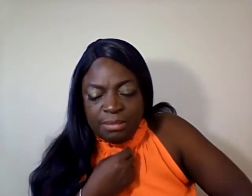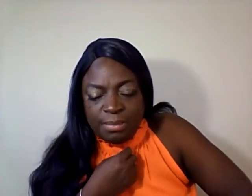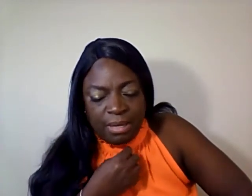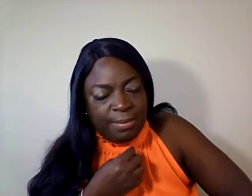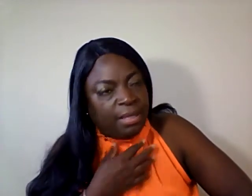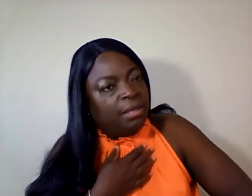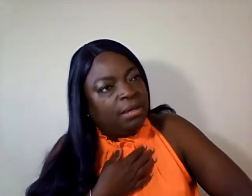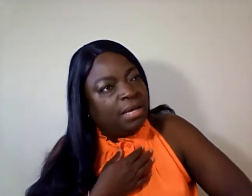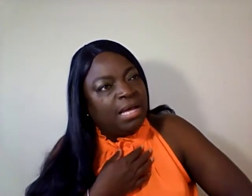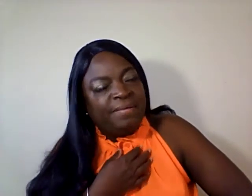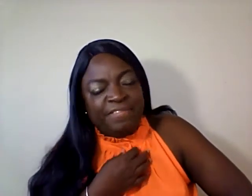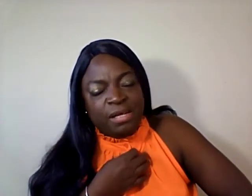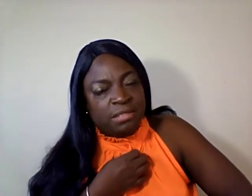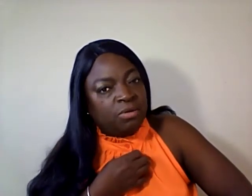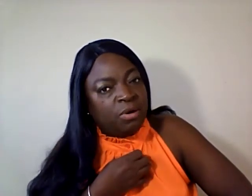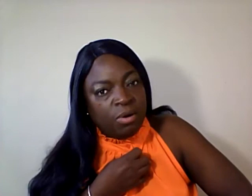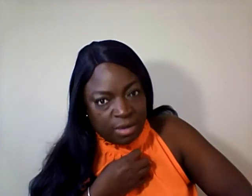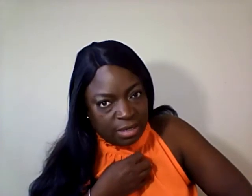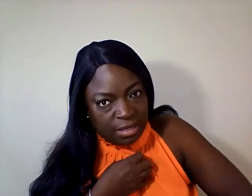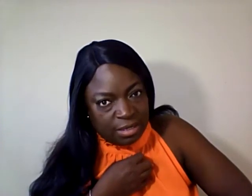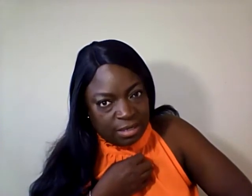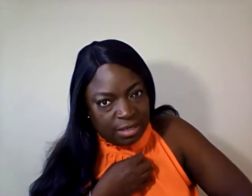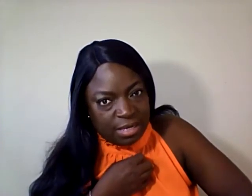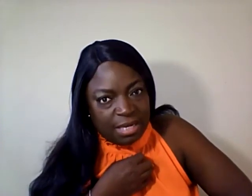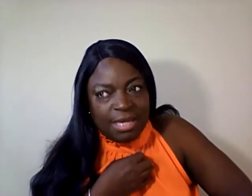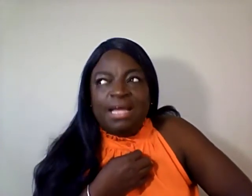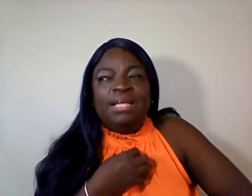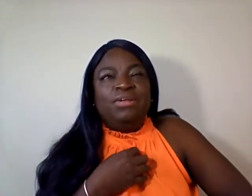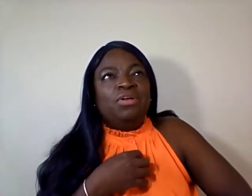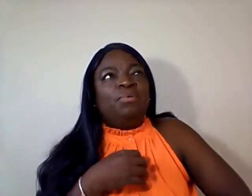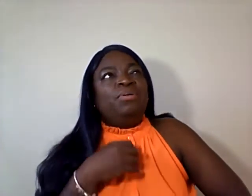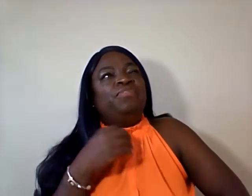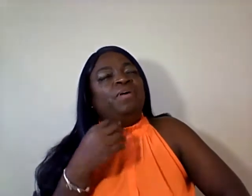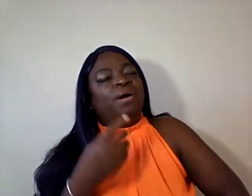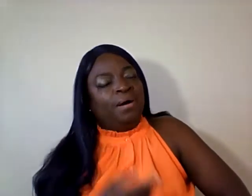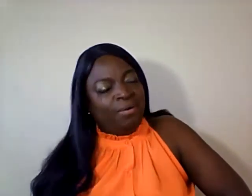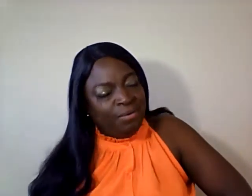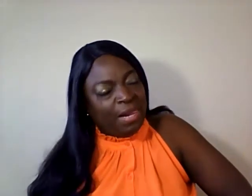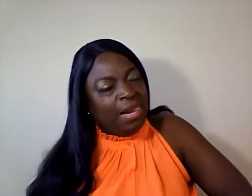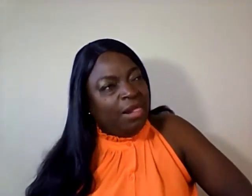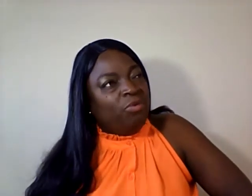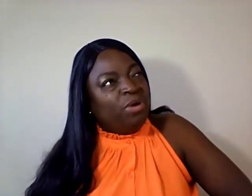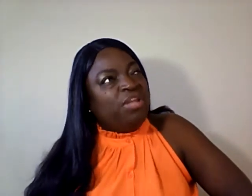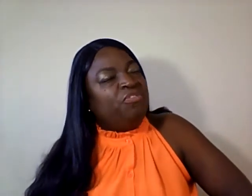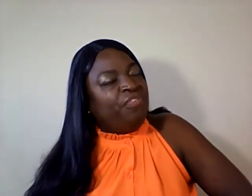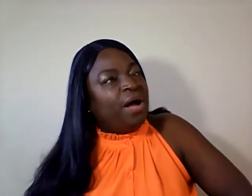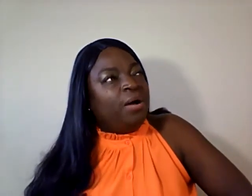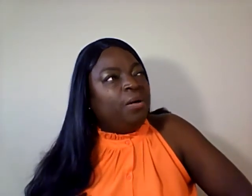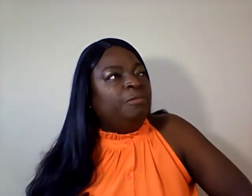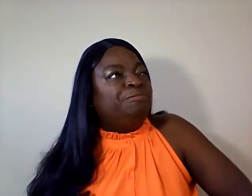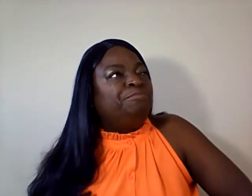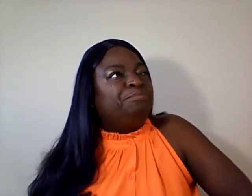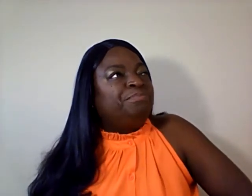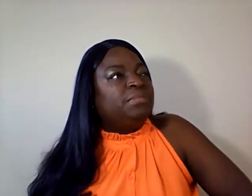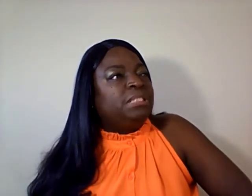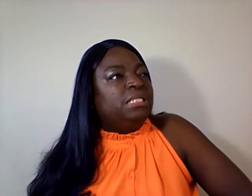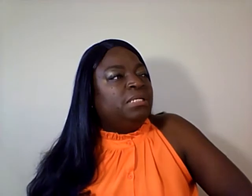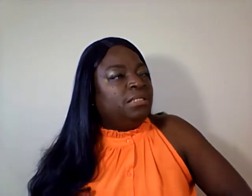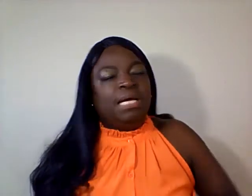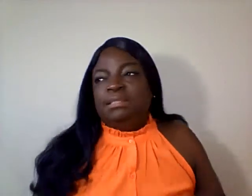Baby, I fell so hard. And you know, when you fall, when you fall, like,